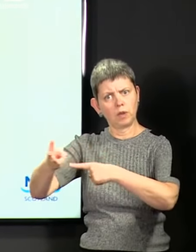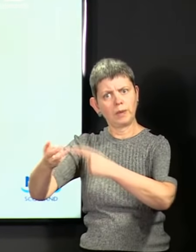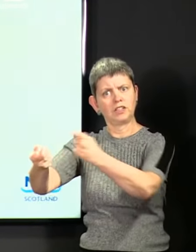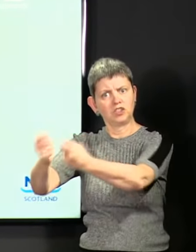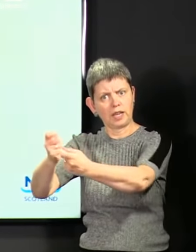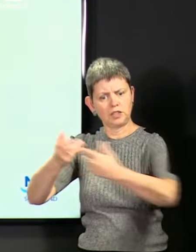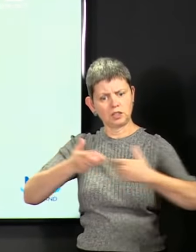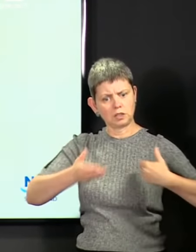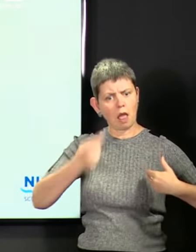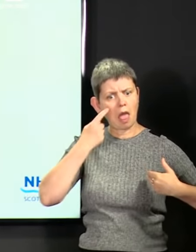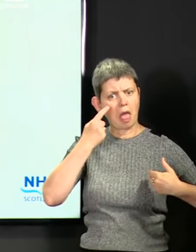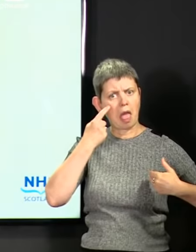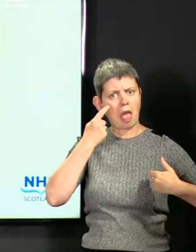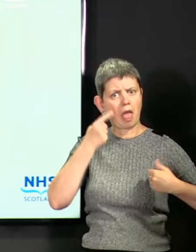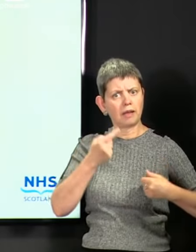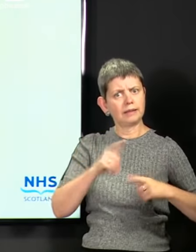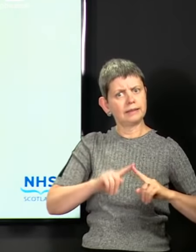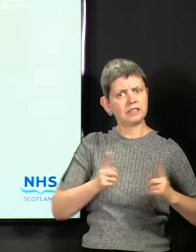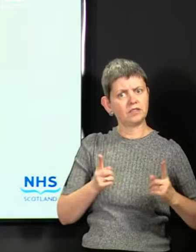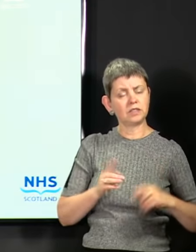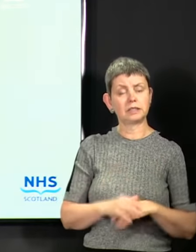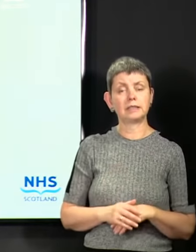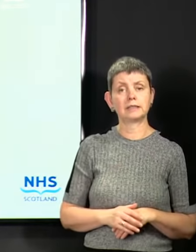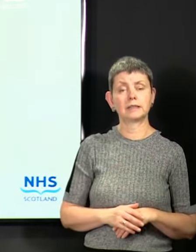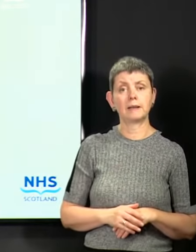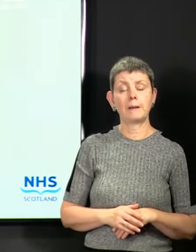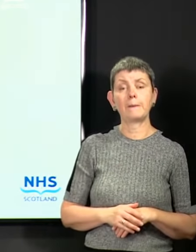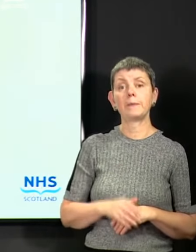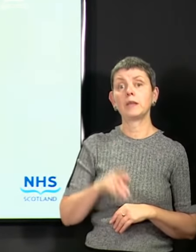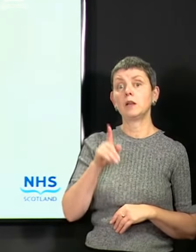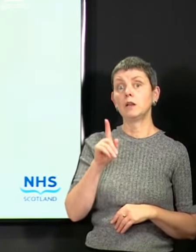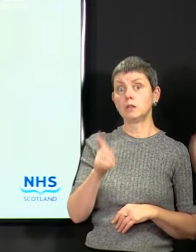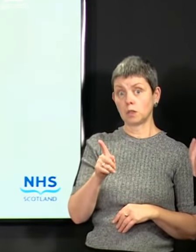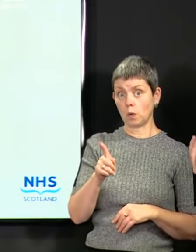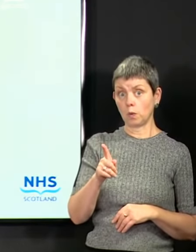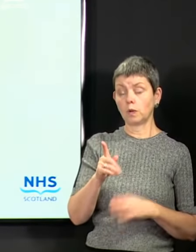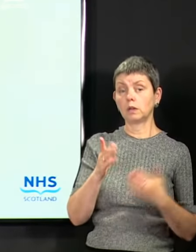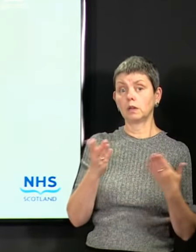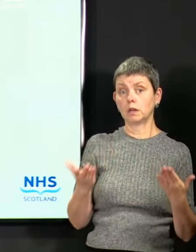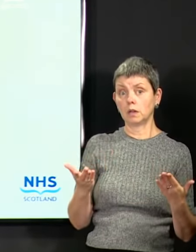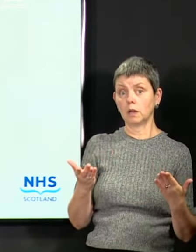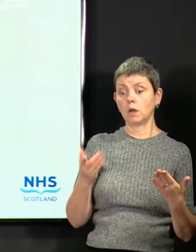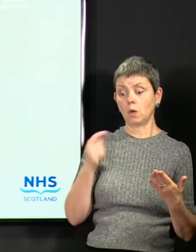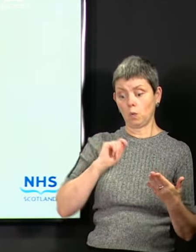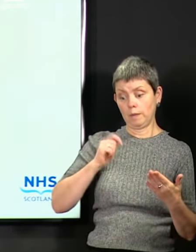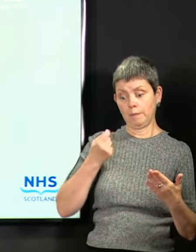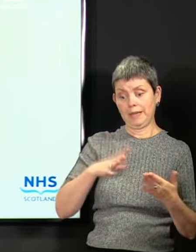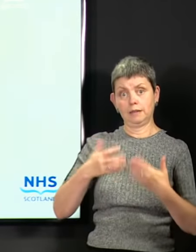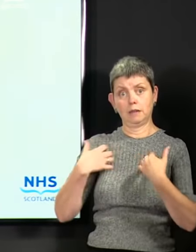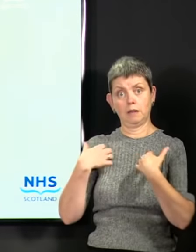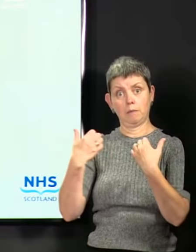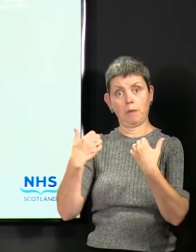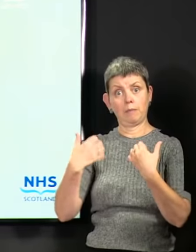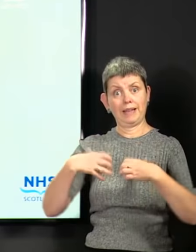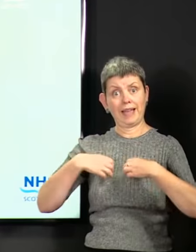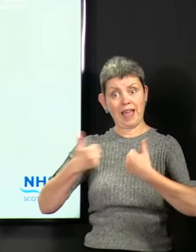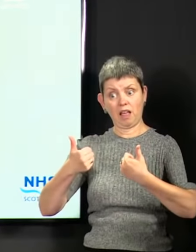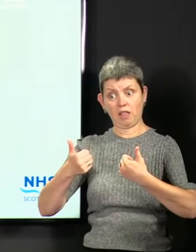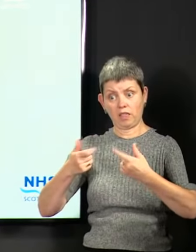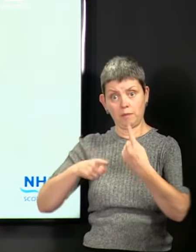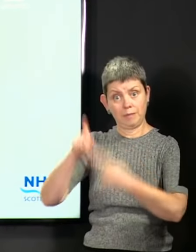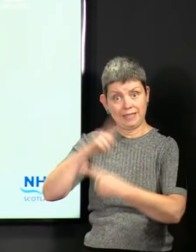Health Scotland and the Scottish Government like there is every single day. And they already knew that we, when we met later in the morning, would ask them.